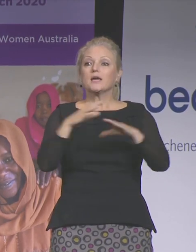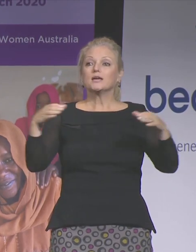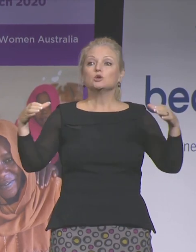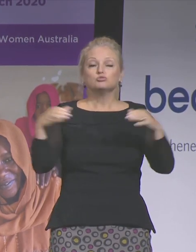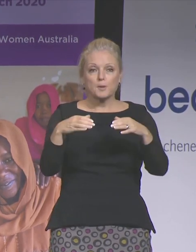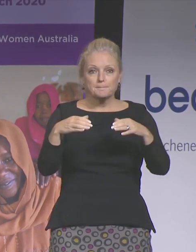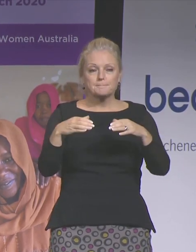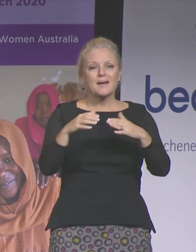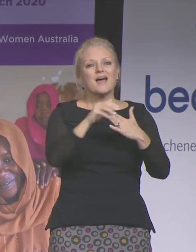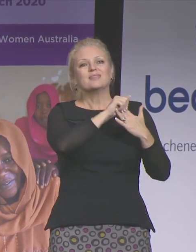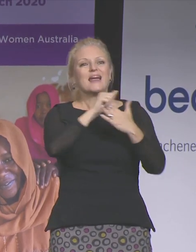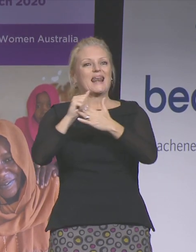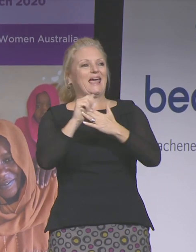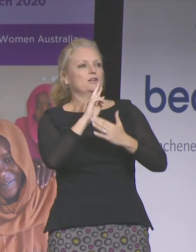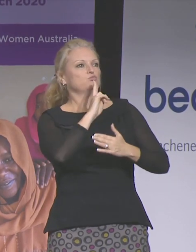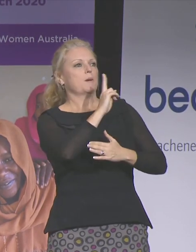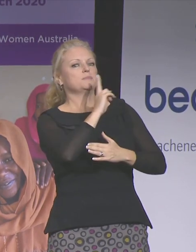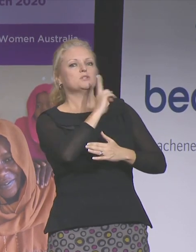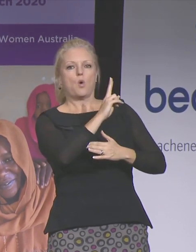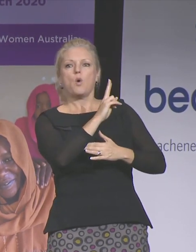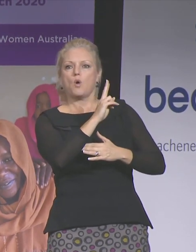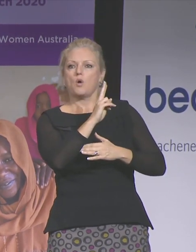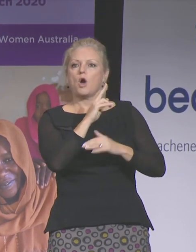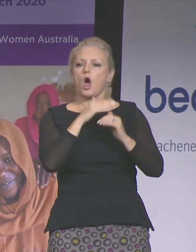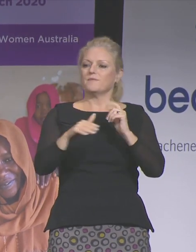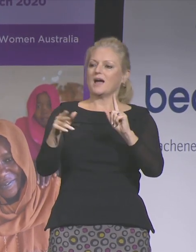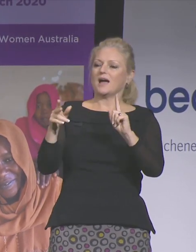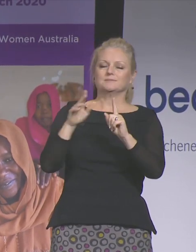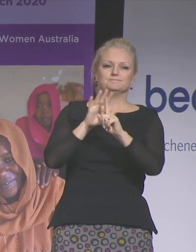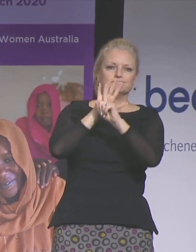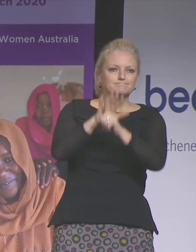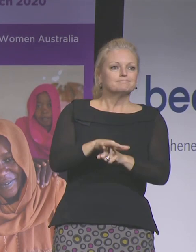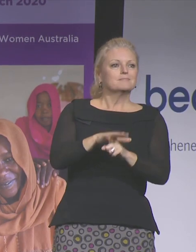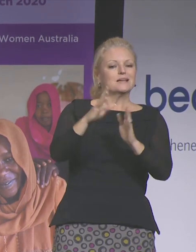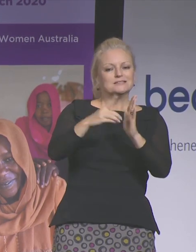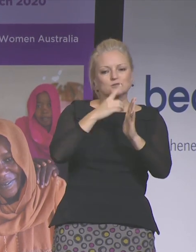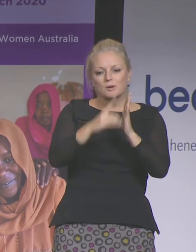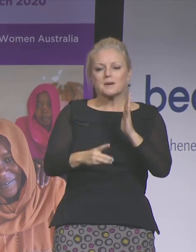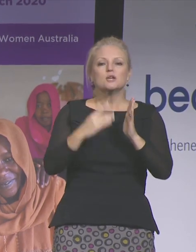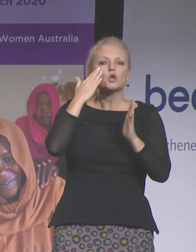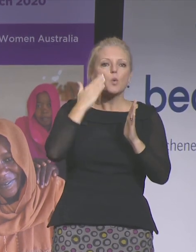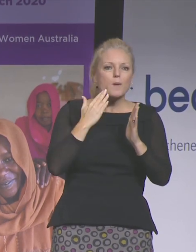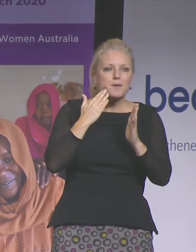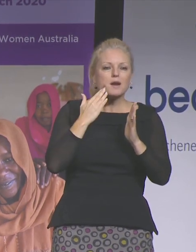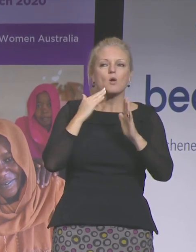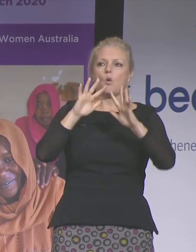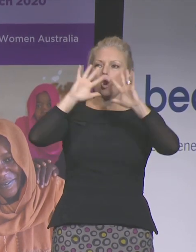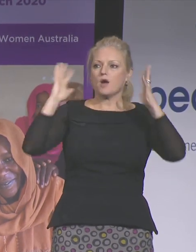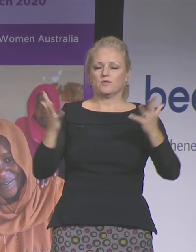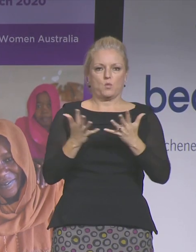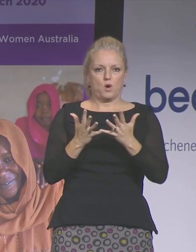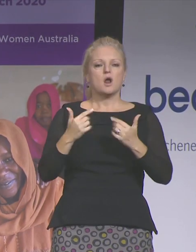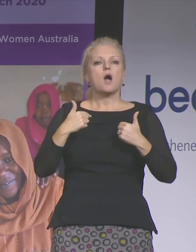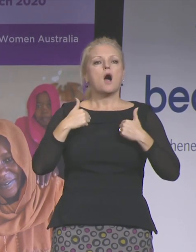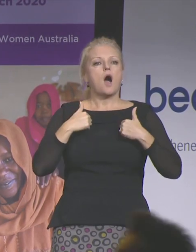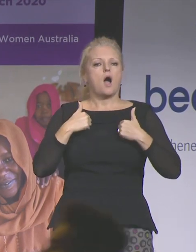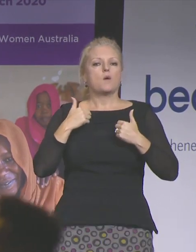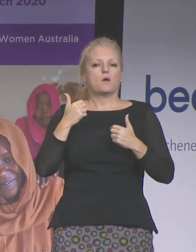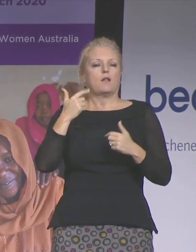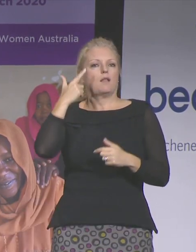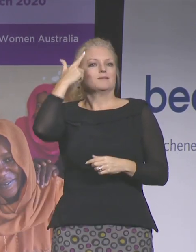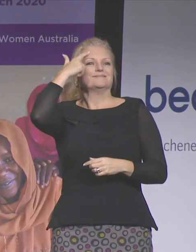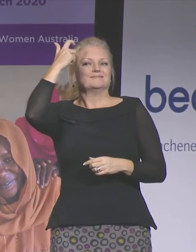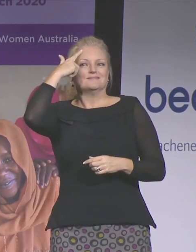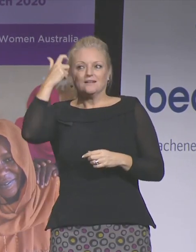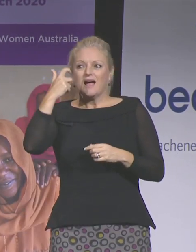on discrimination against women and girls across the world, I will develop an initiative to gather a million reasons